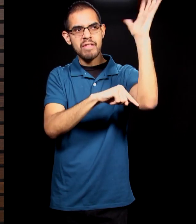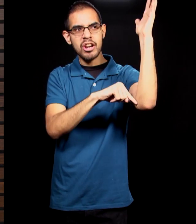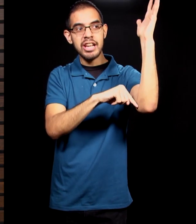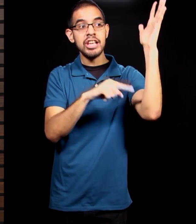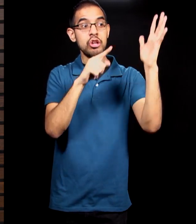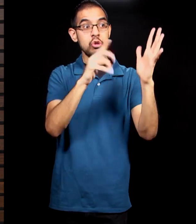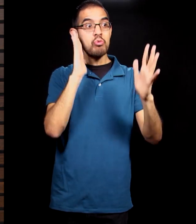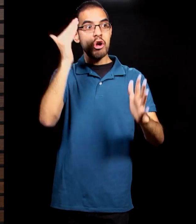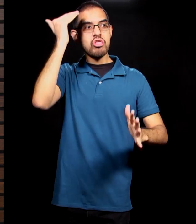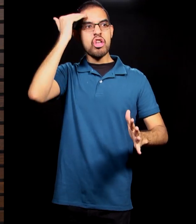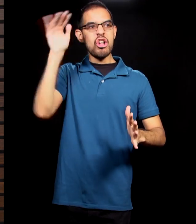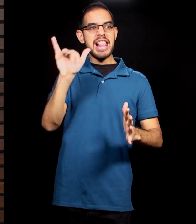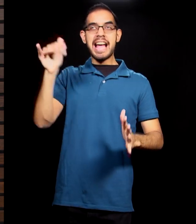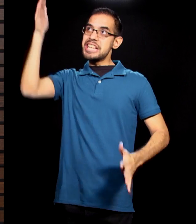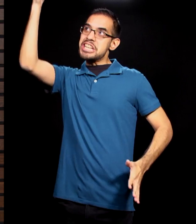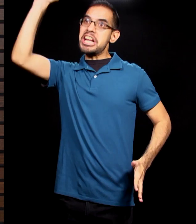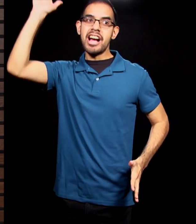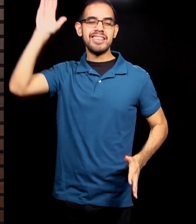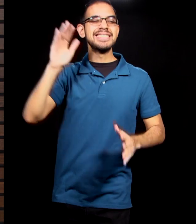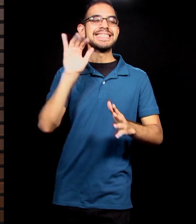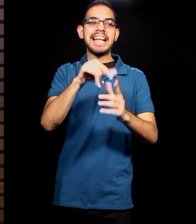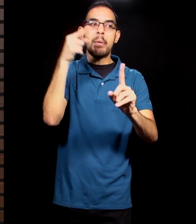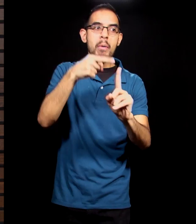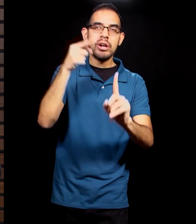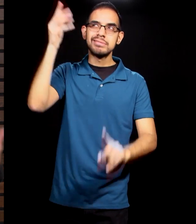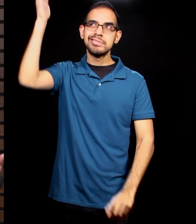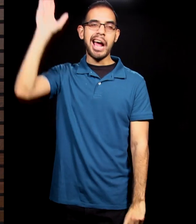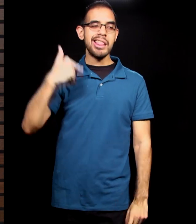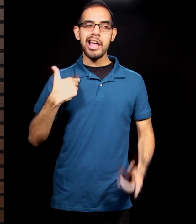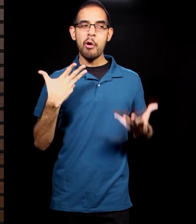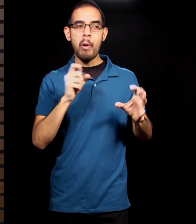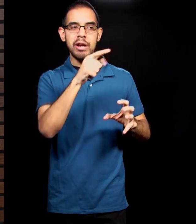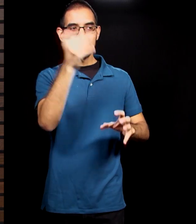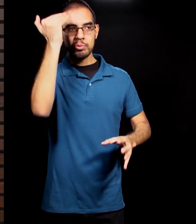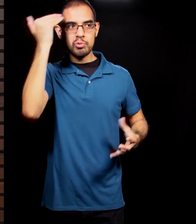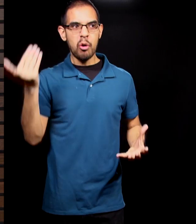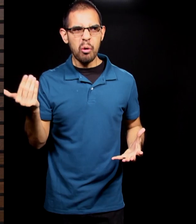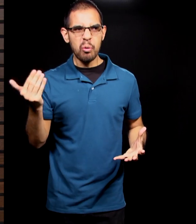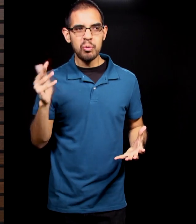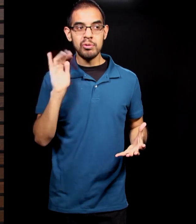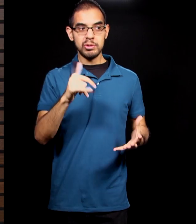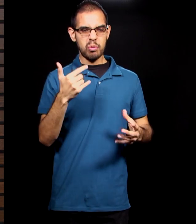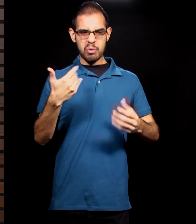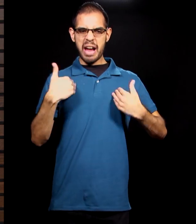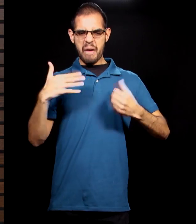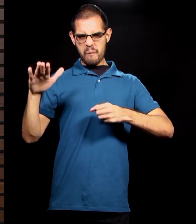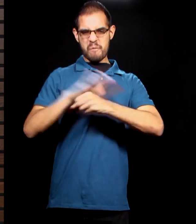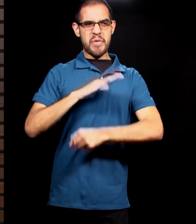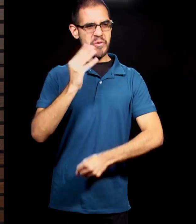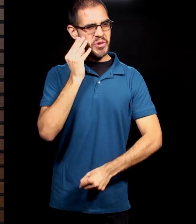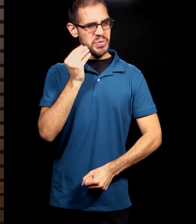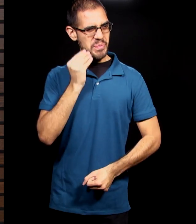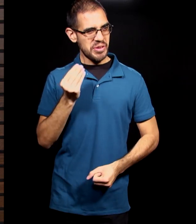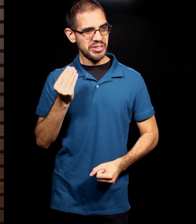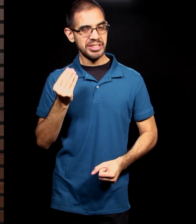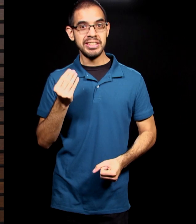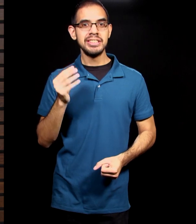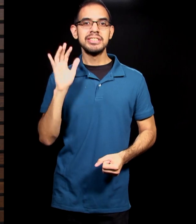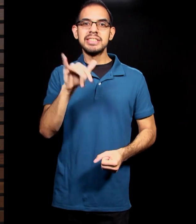holding out on you, and he doesn't want you to know that there's more to be experienced. That's what sin always is. It's exchanging the truth for a lie.